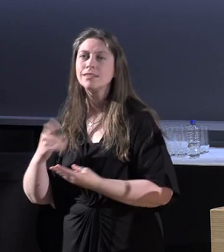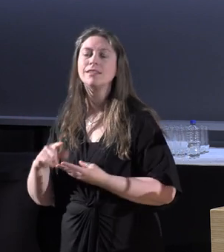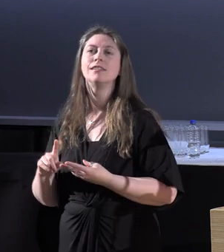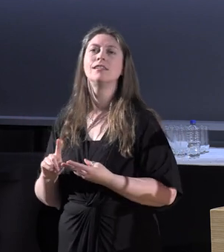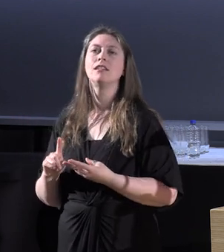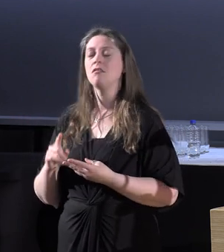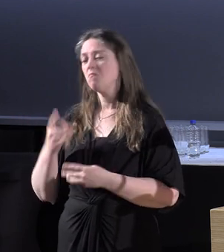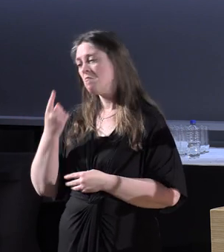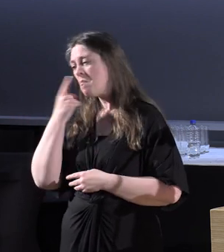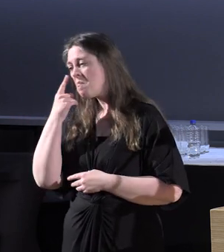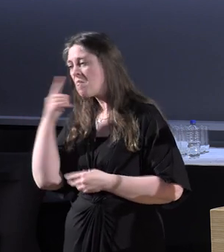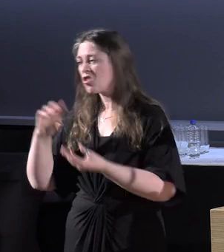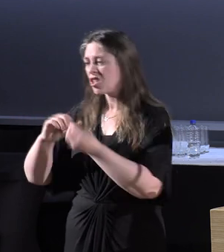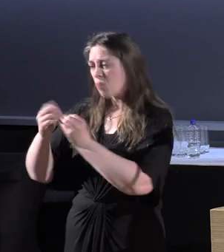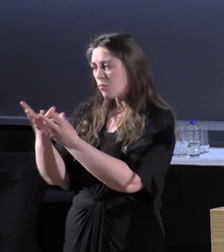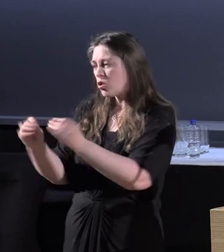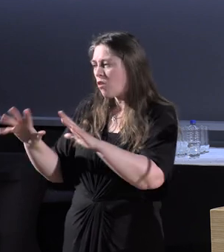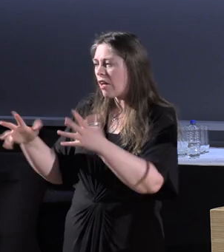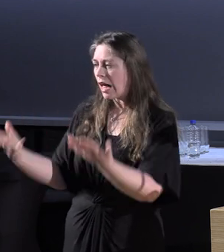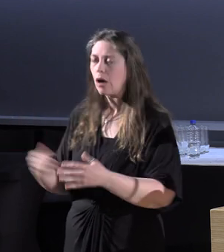addressing this problem.